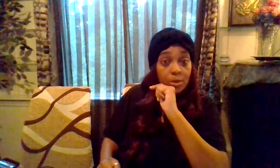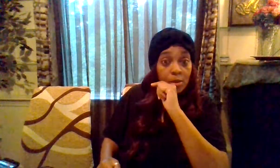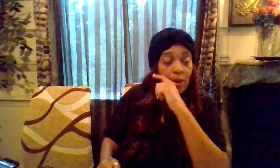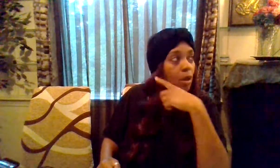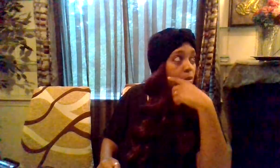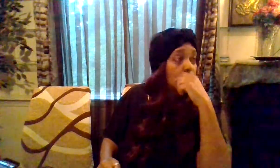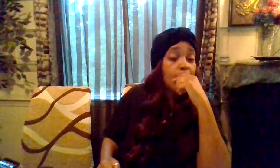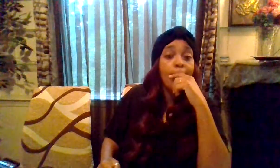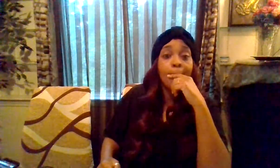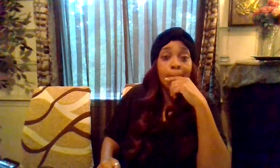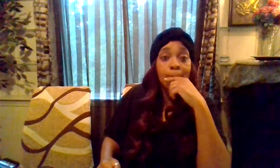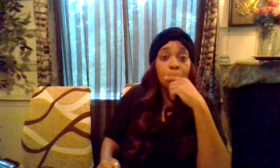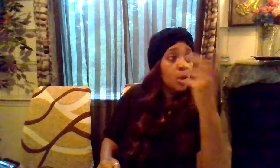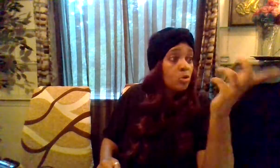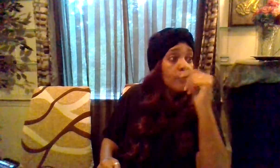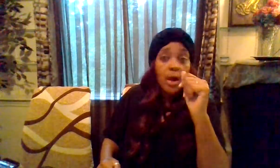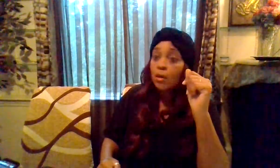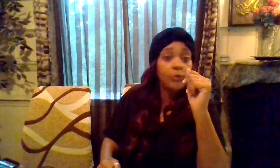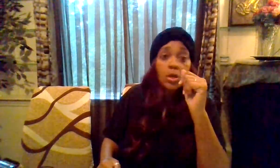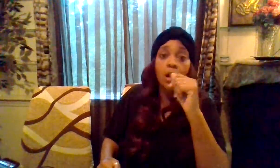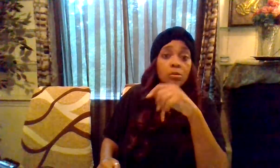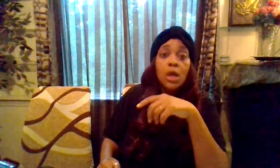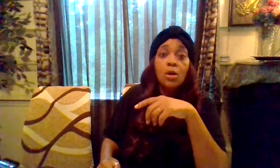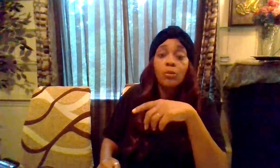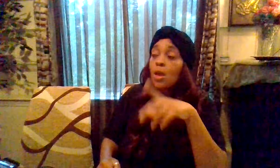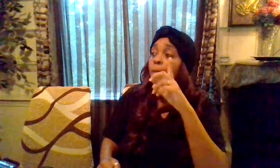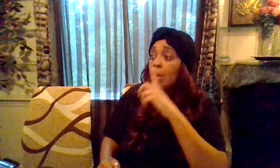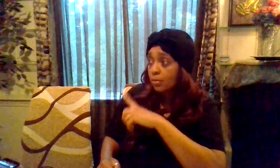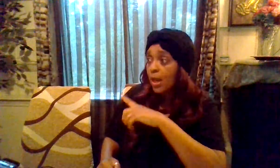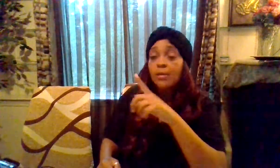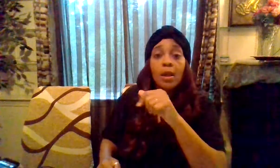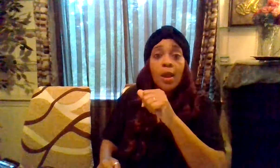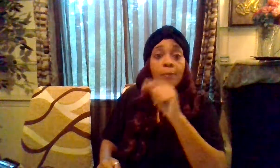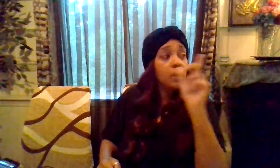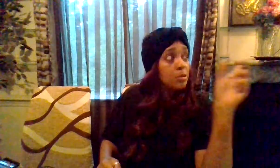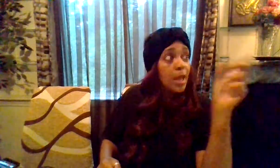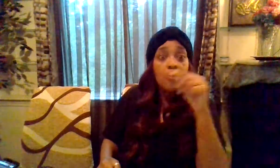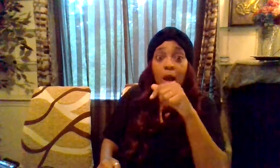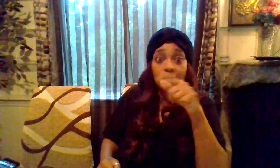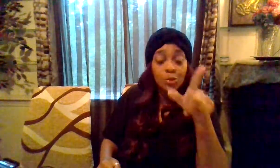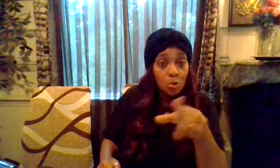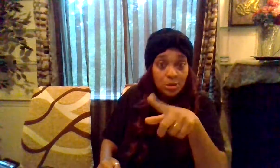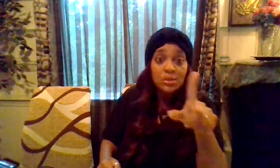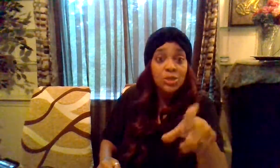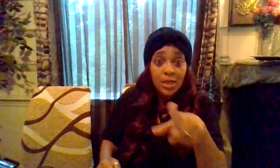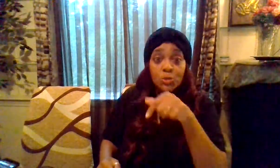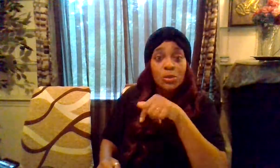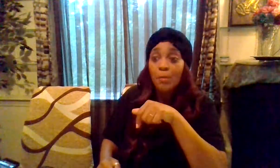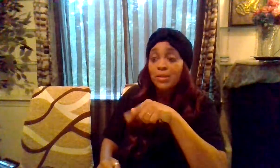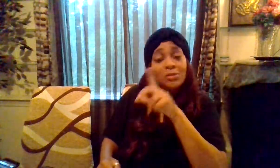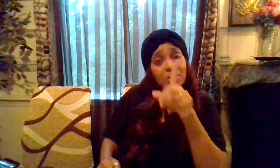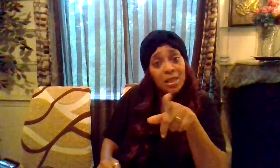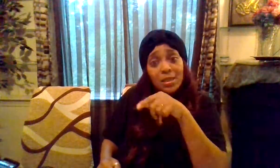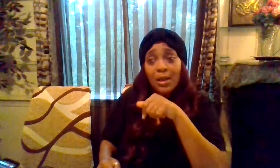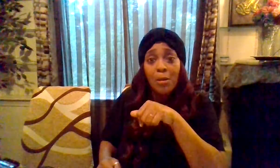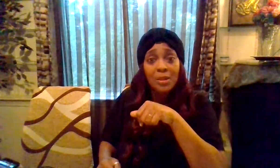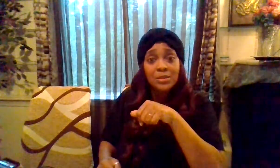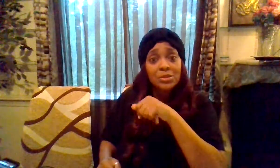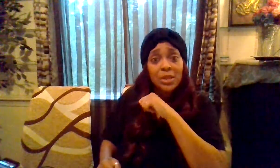observe that oh yeah are you gonna follow for it oh no but i'm glad that happened i'm glad i noticed the change within myself because i didn't allow myself to